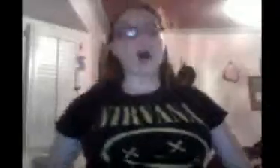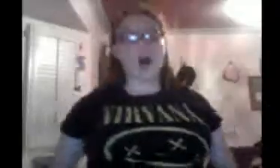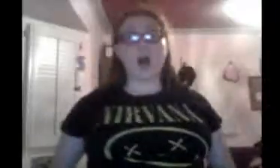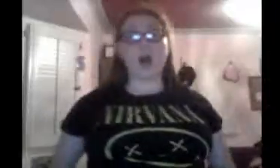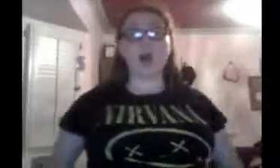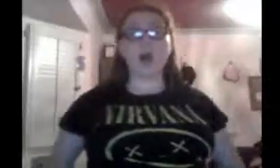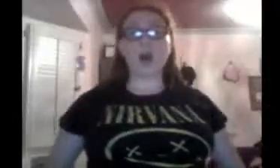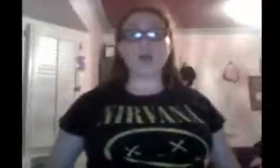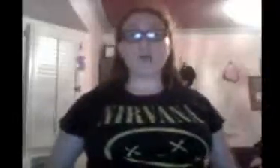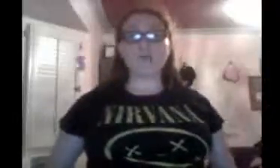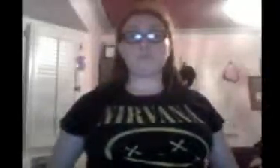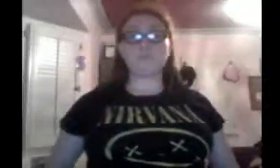Oh.